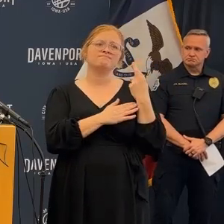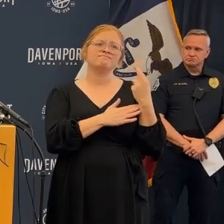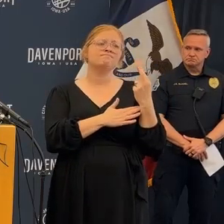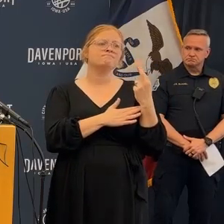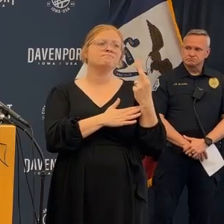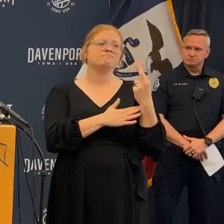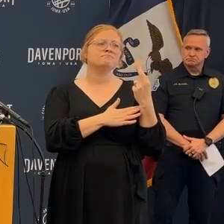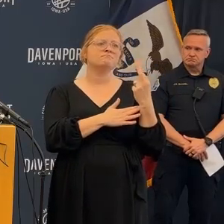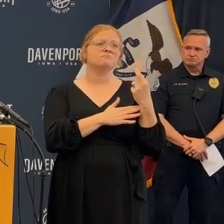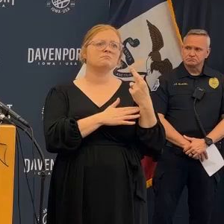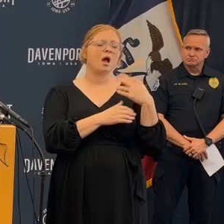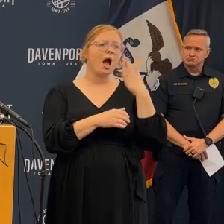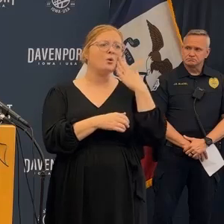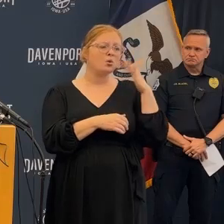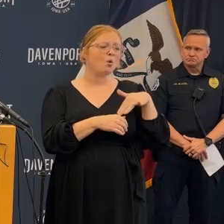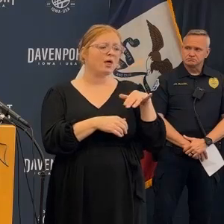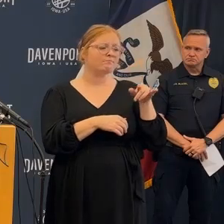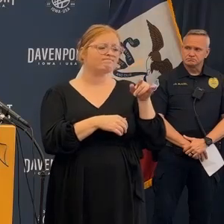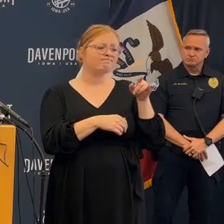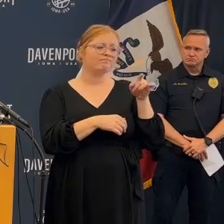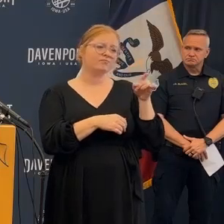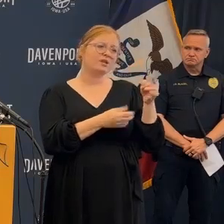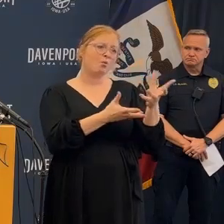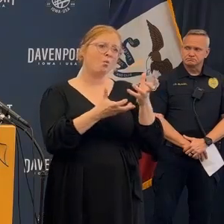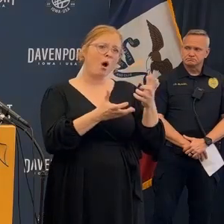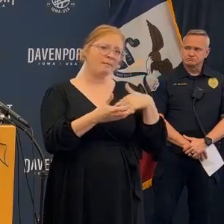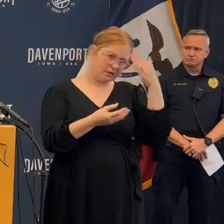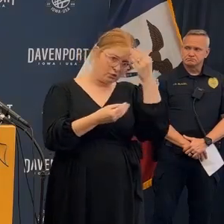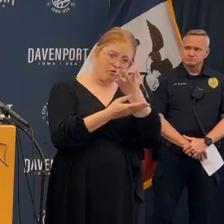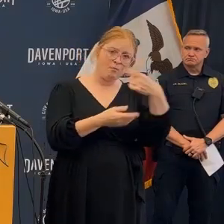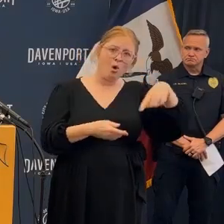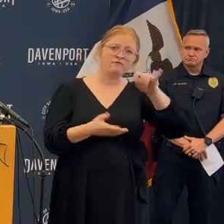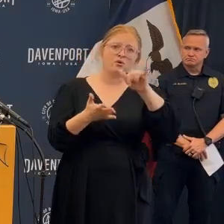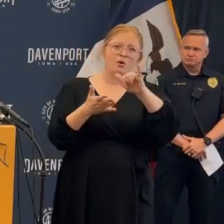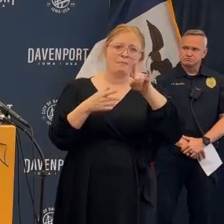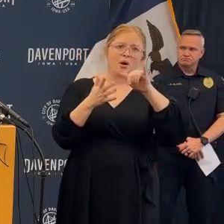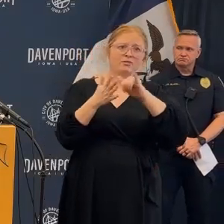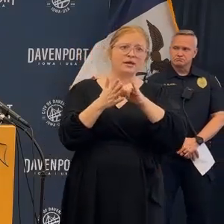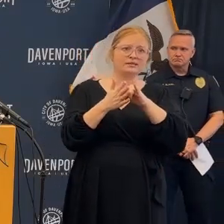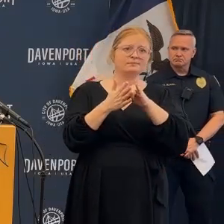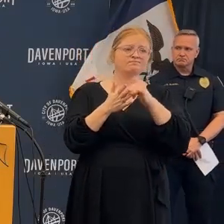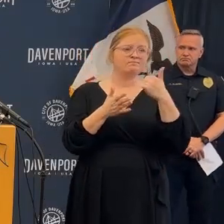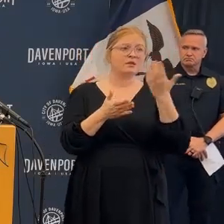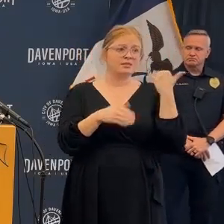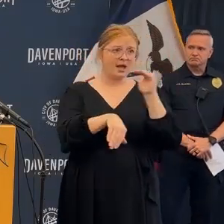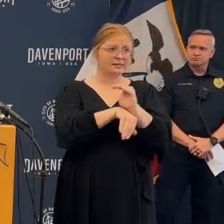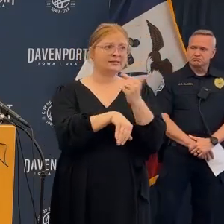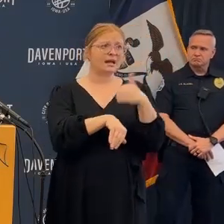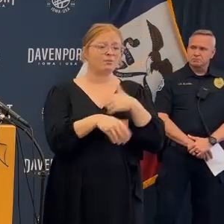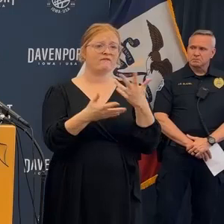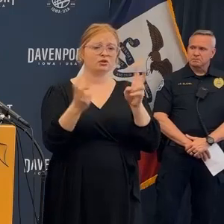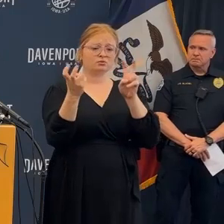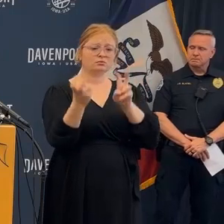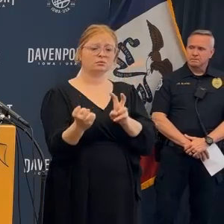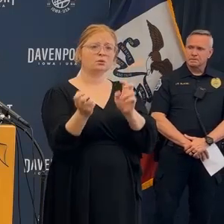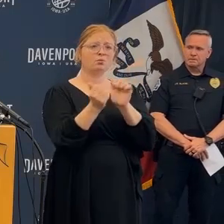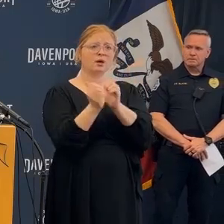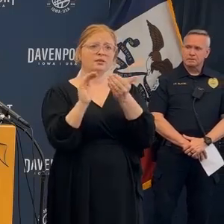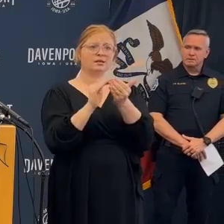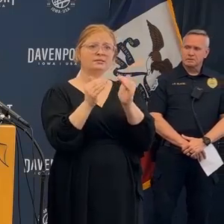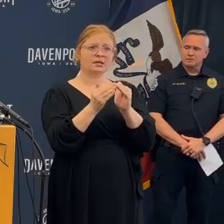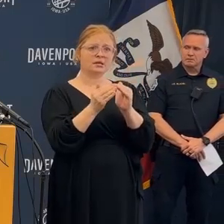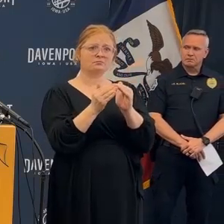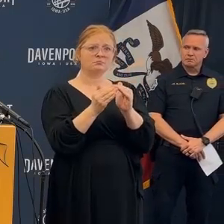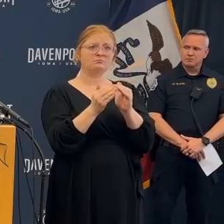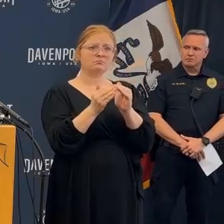I was extremely close with him, and I would know that he would want what I'm about to say. Anyway, we did meet with